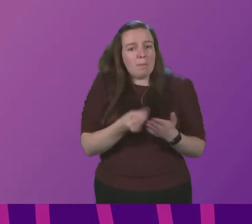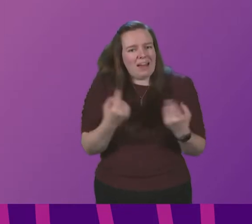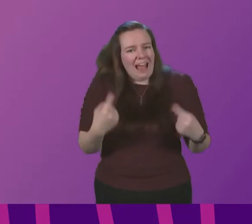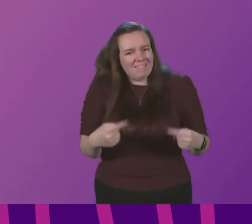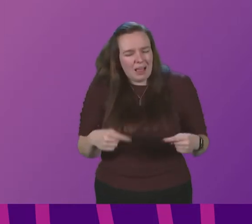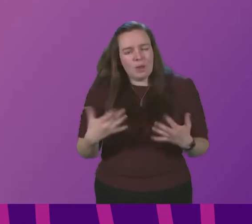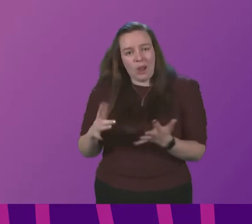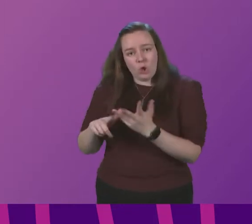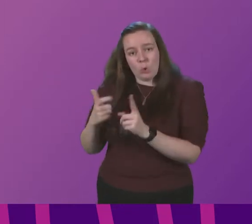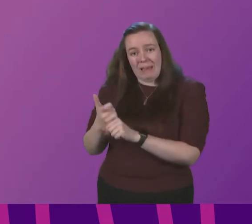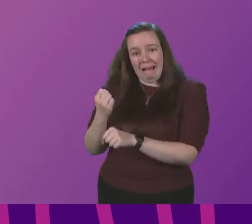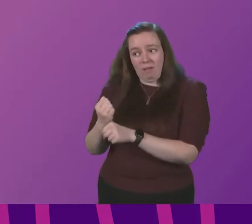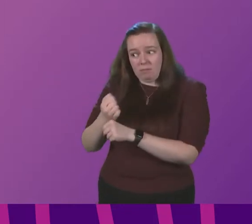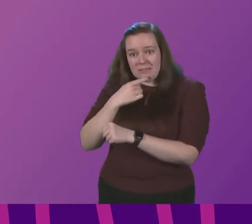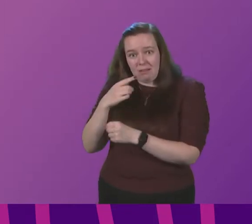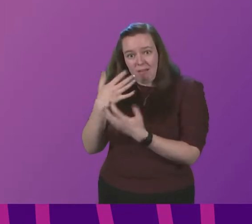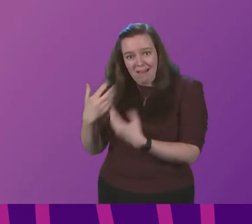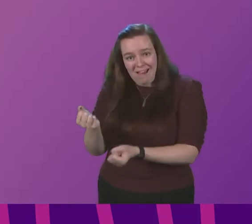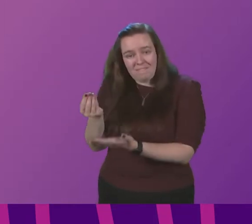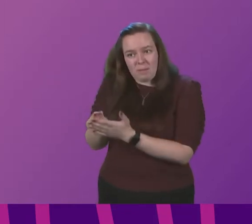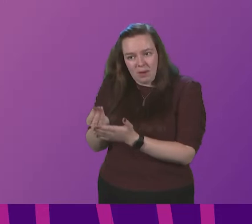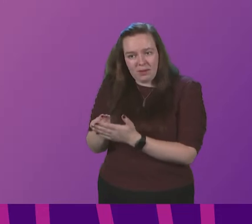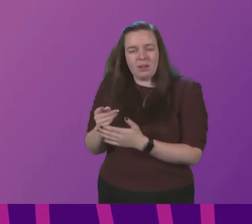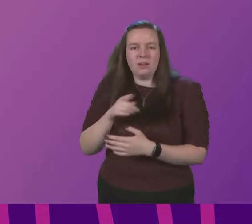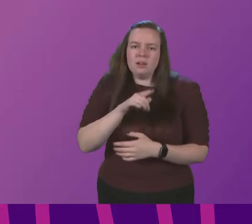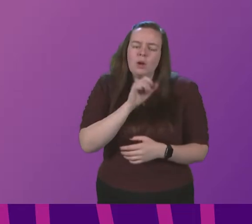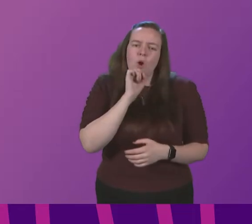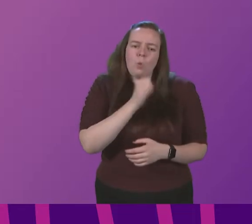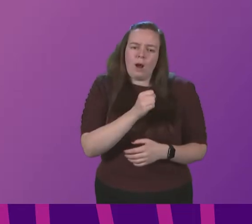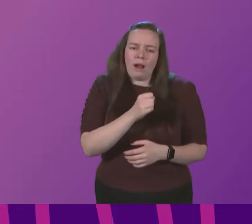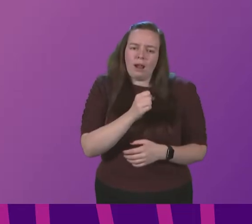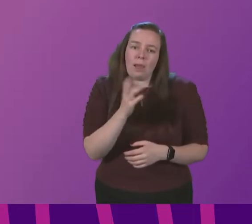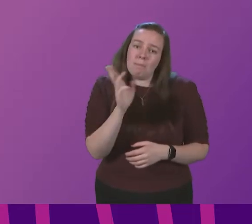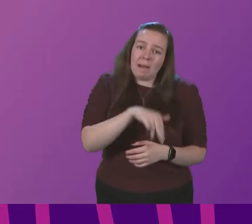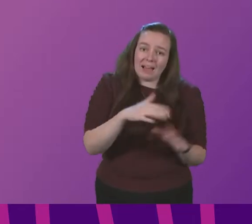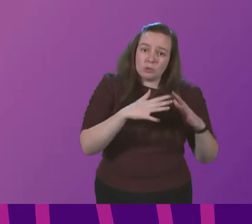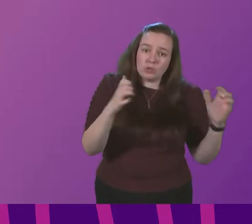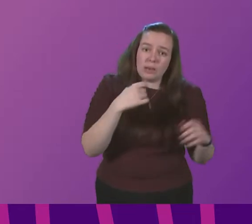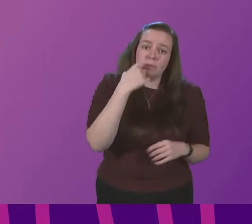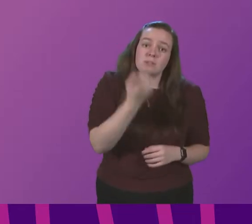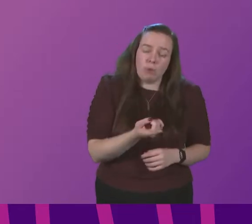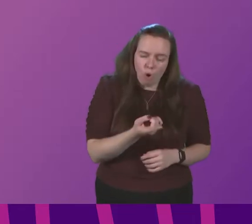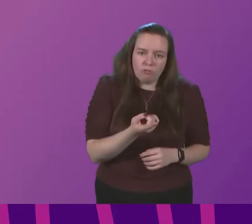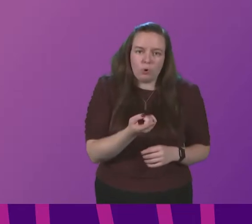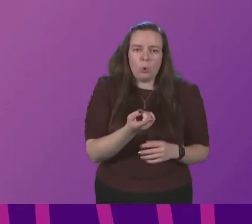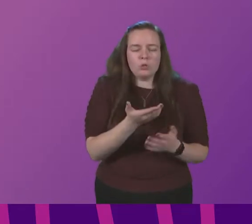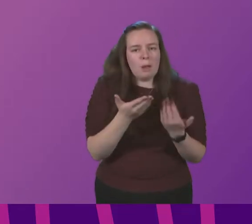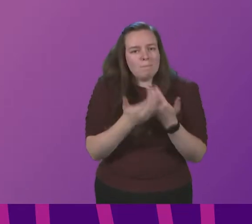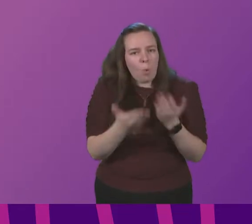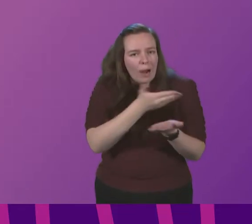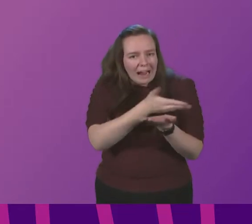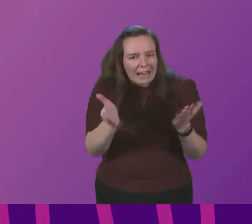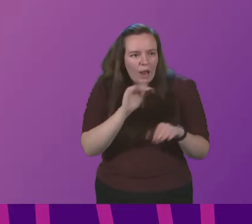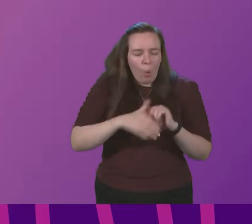now the UK Government has indicated there will be funds will she be returning to the chamber tomorrow to give us greater certainty for